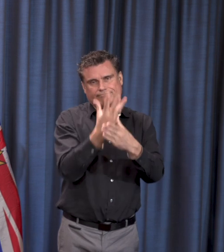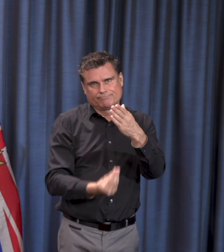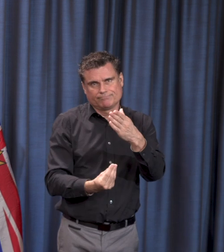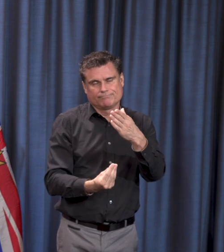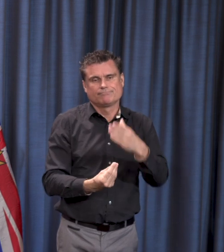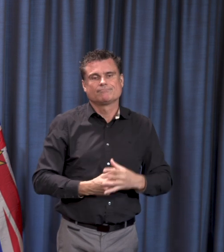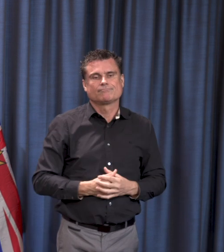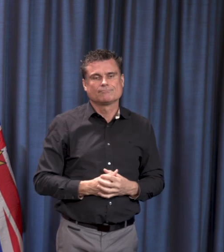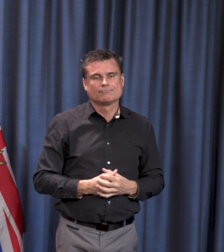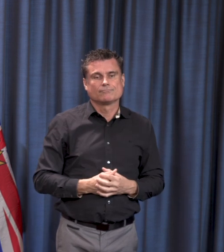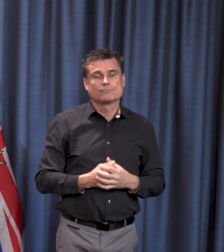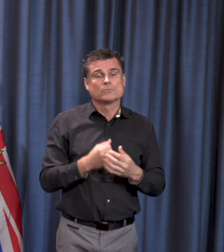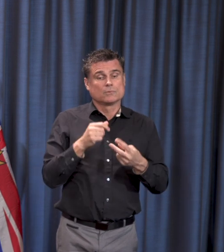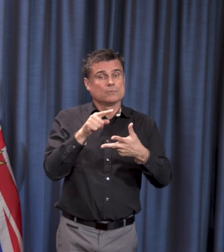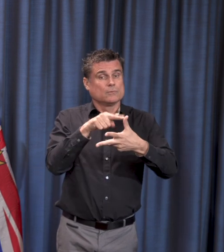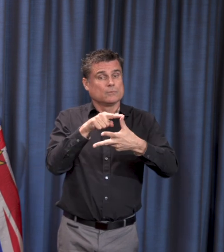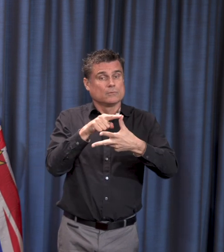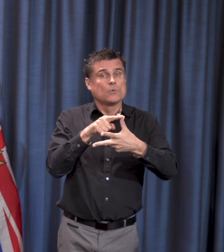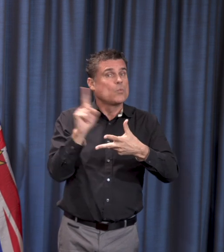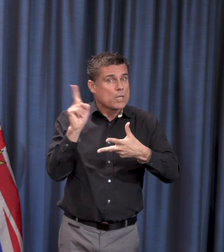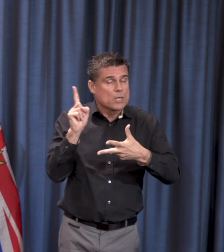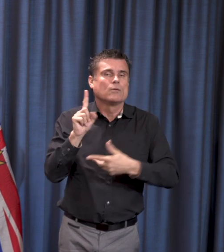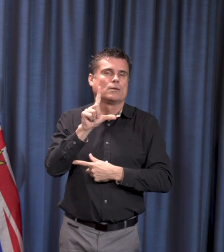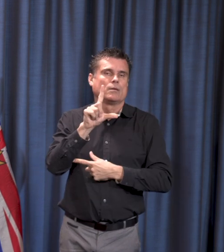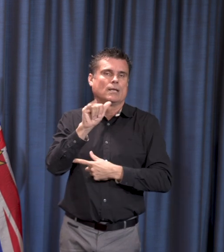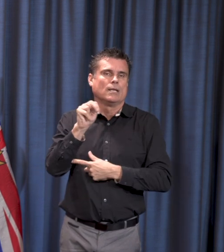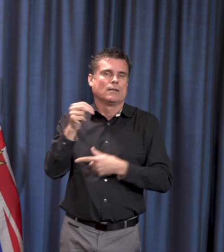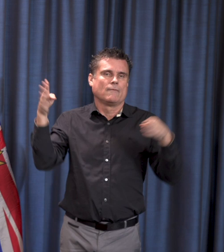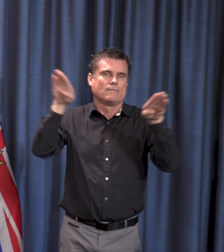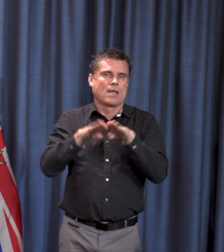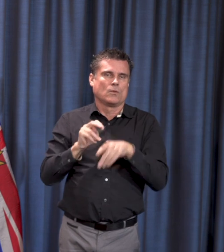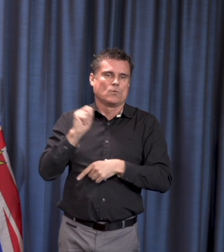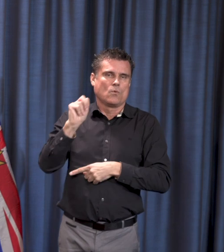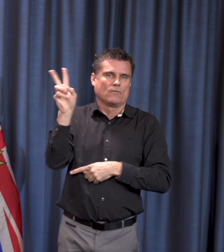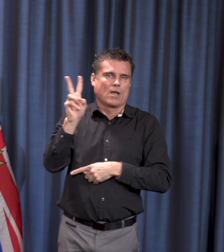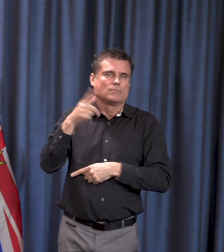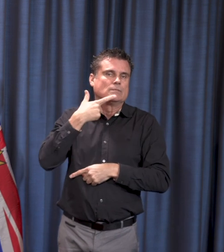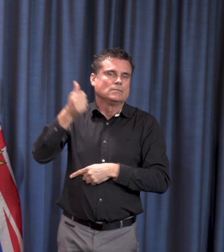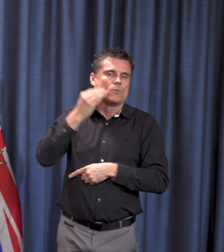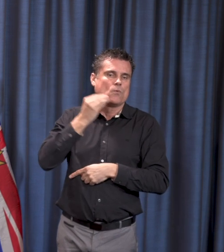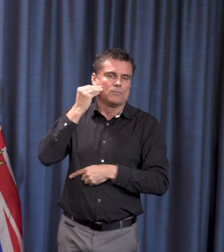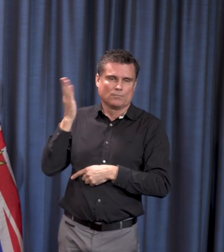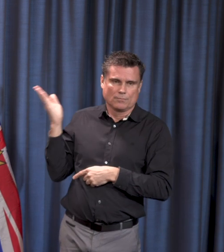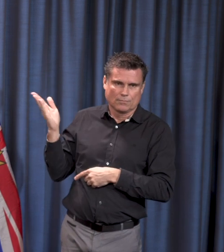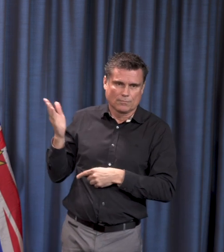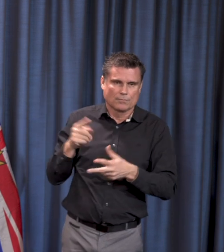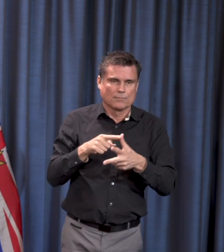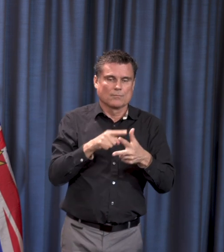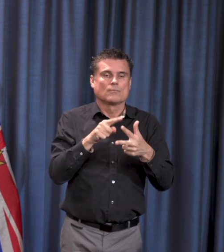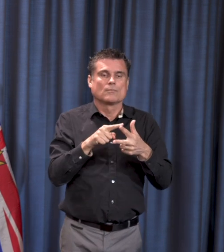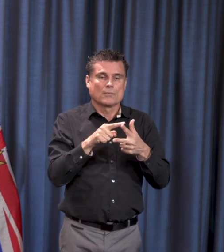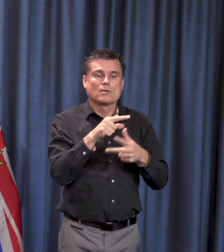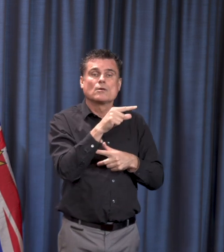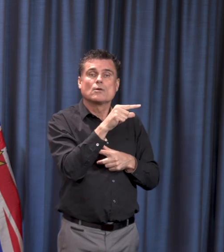of the Lynn Valley Care Centre, one a resident of Harrow Park, unfortunately, and another a